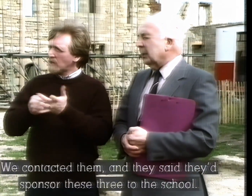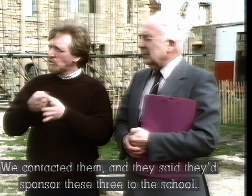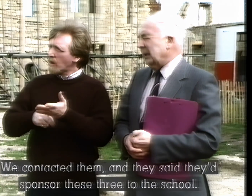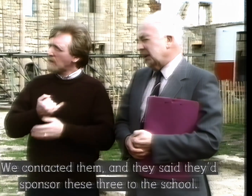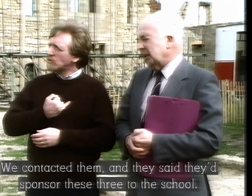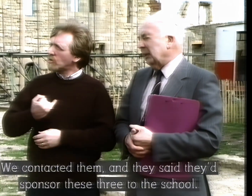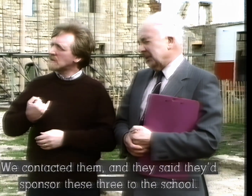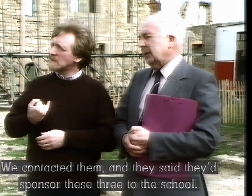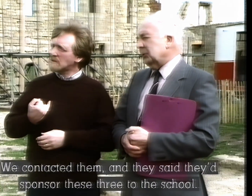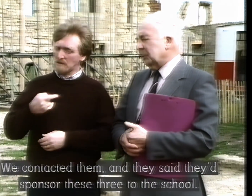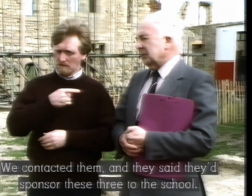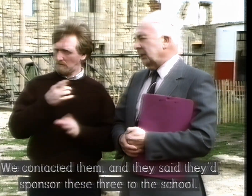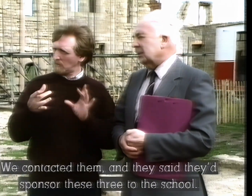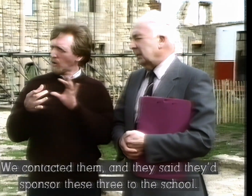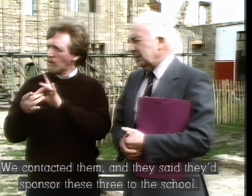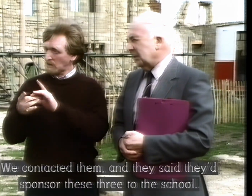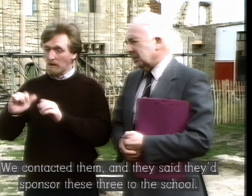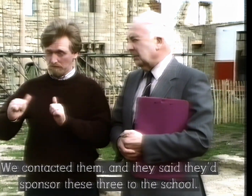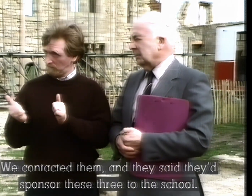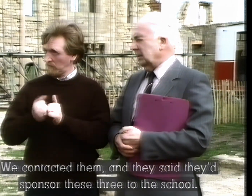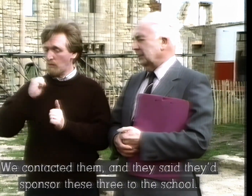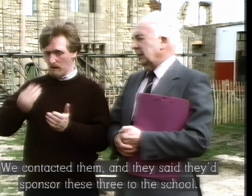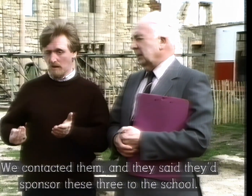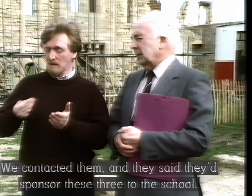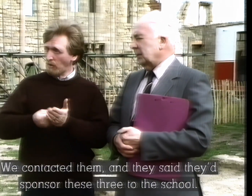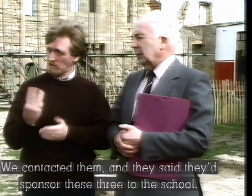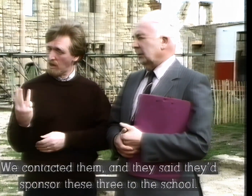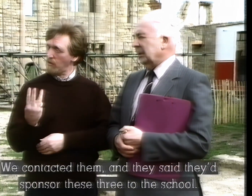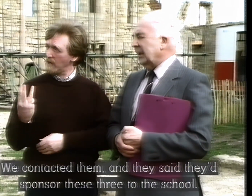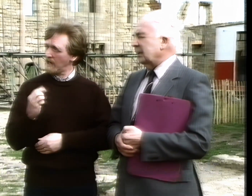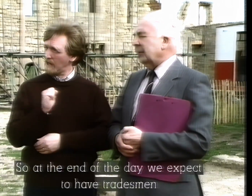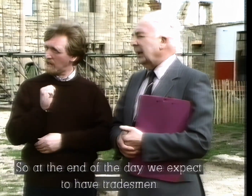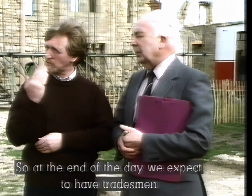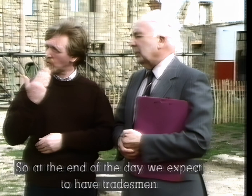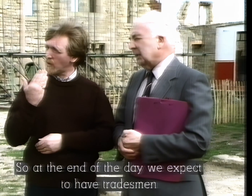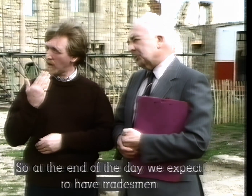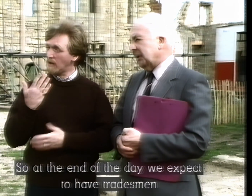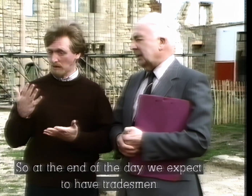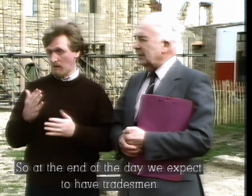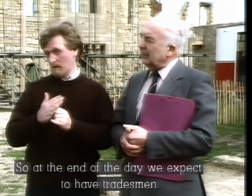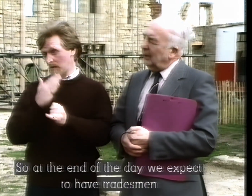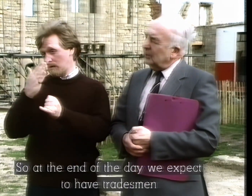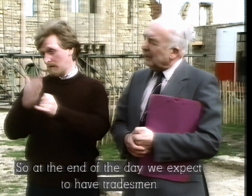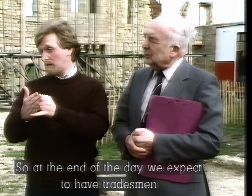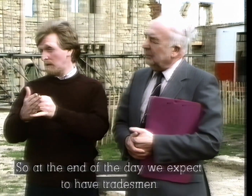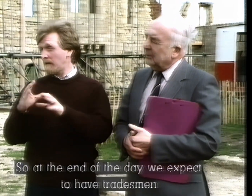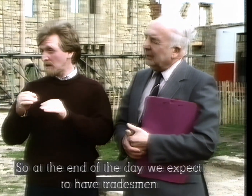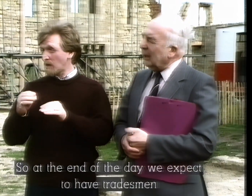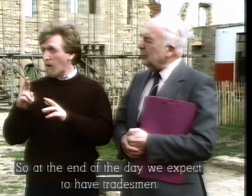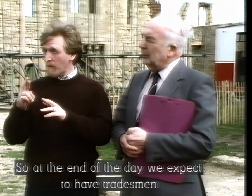contacted them and they said they would sponsor these three into the school. So at the end of the day, expect to have tradesmen that are capable